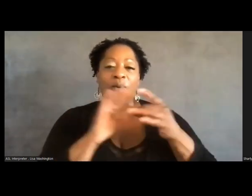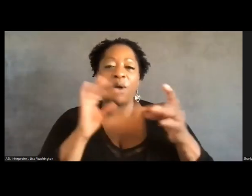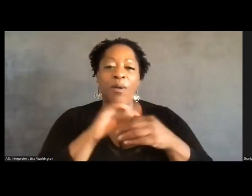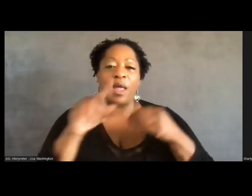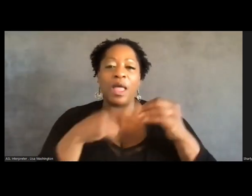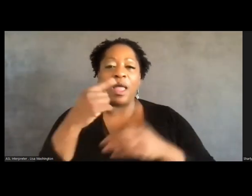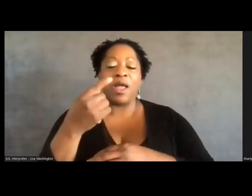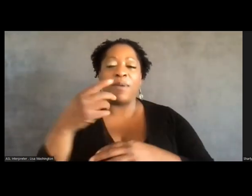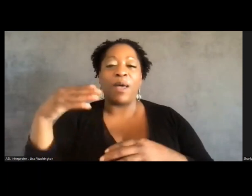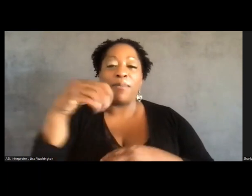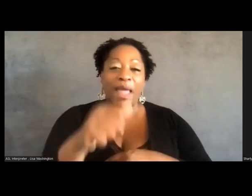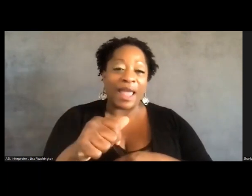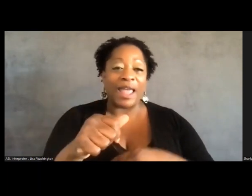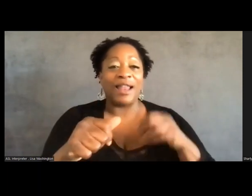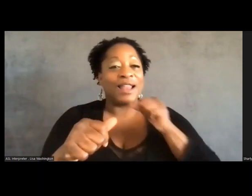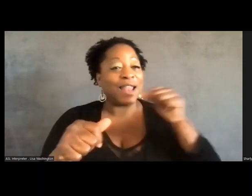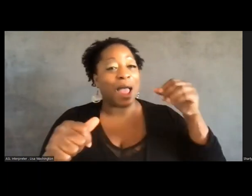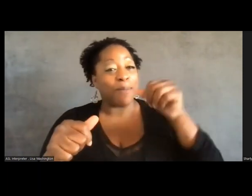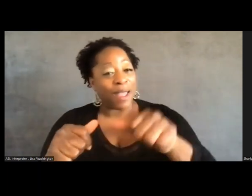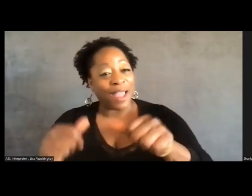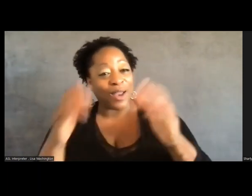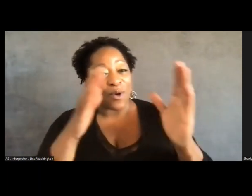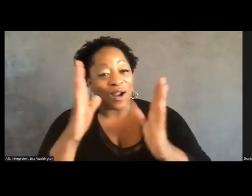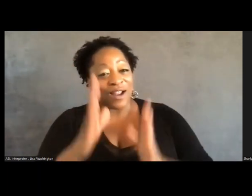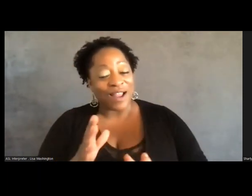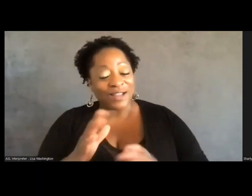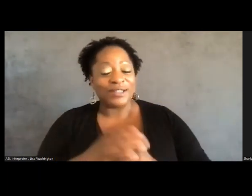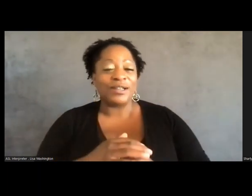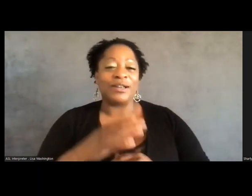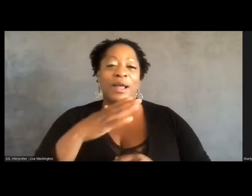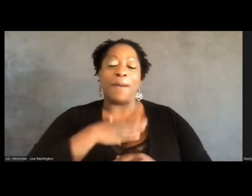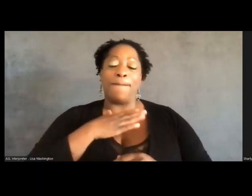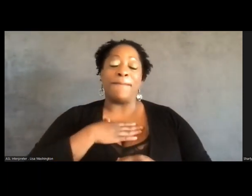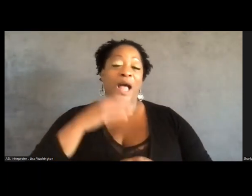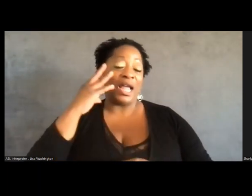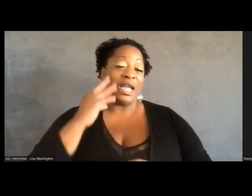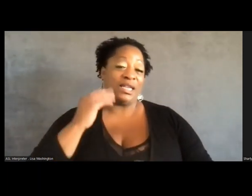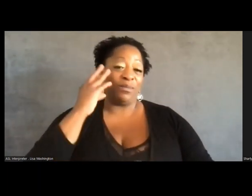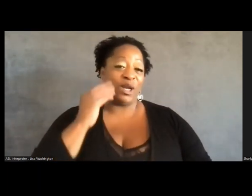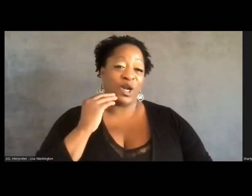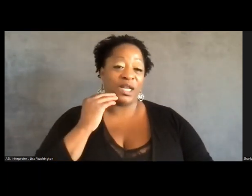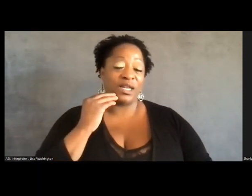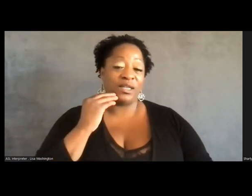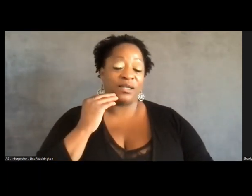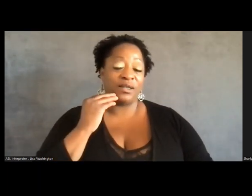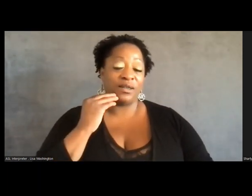paid and unpaid organizer thing is that in my experience, um,